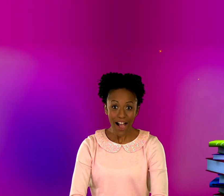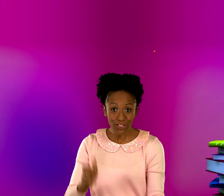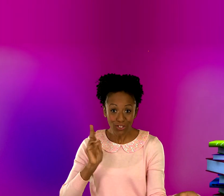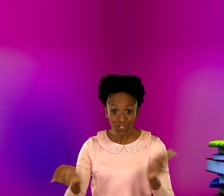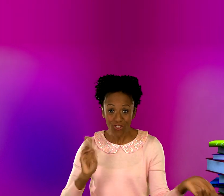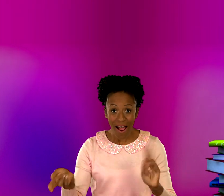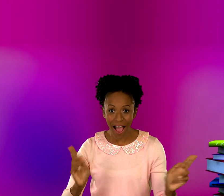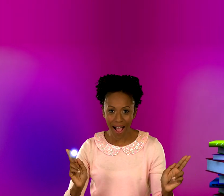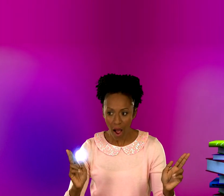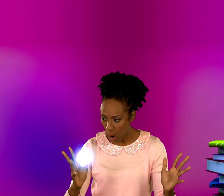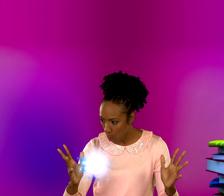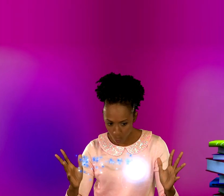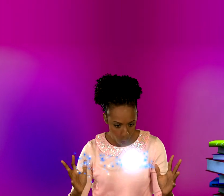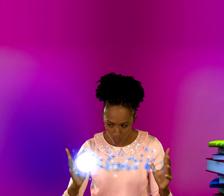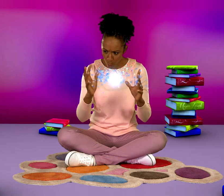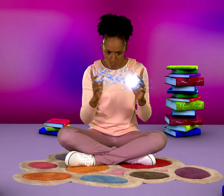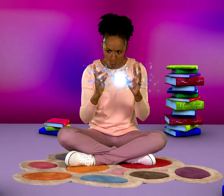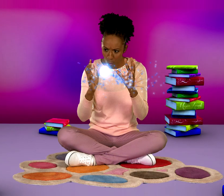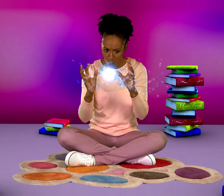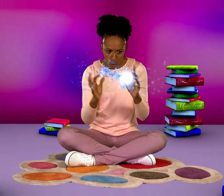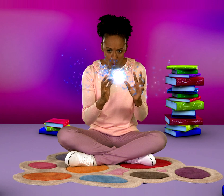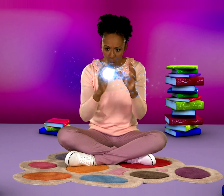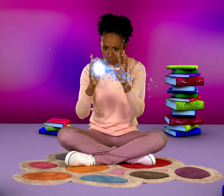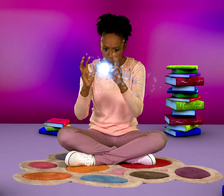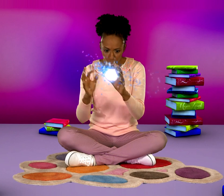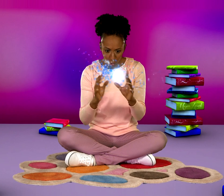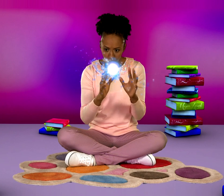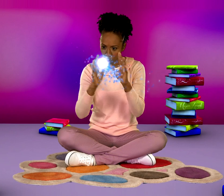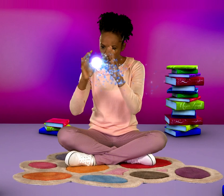Donna Look what my hands can do